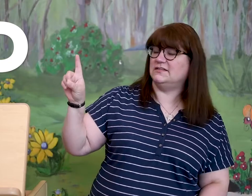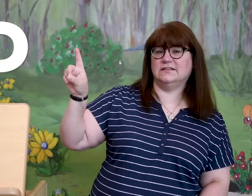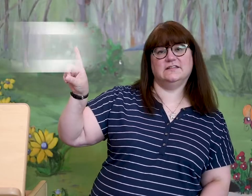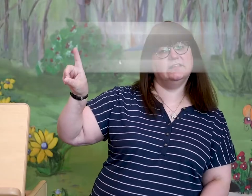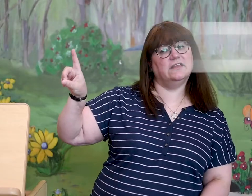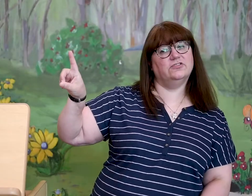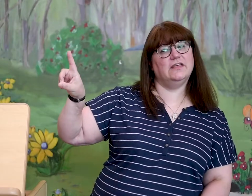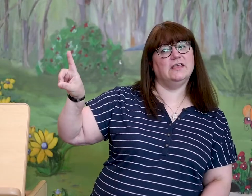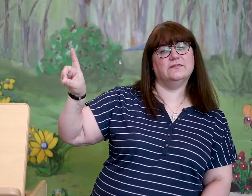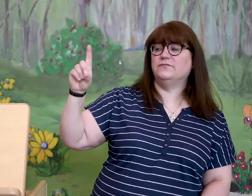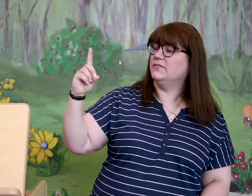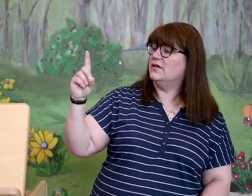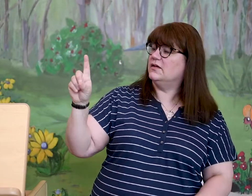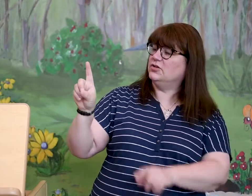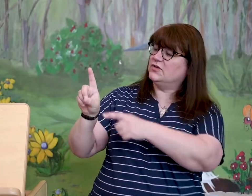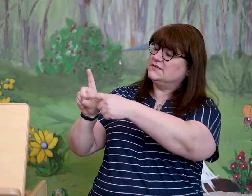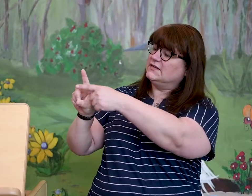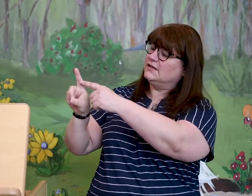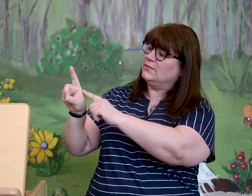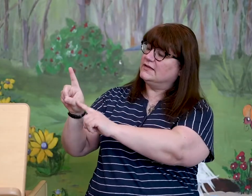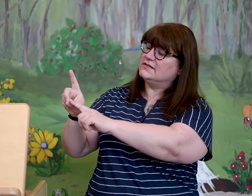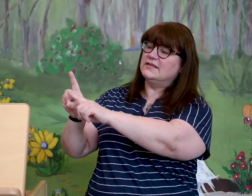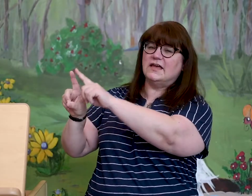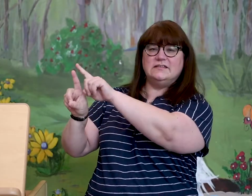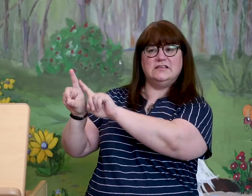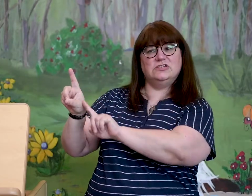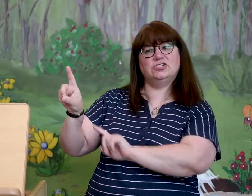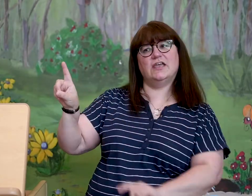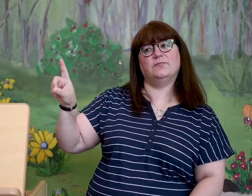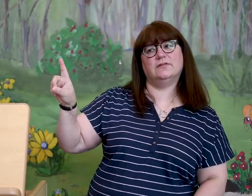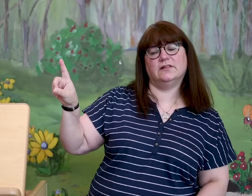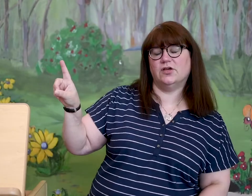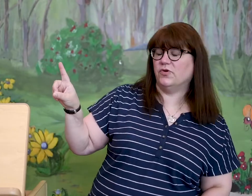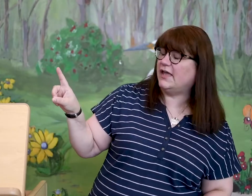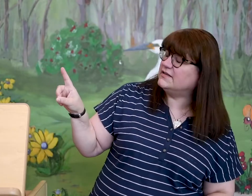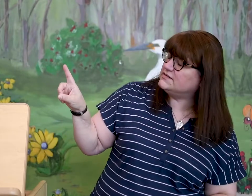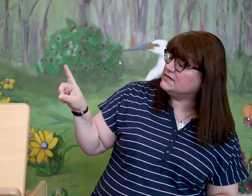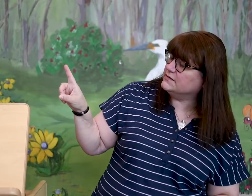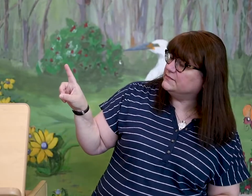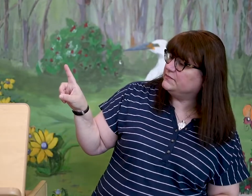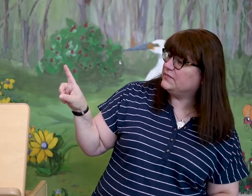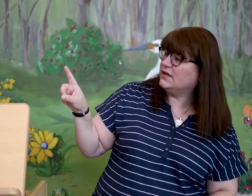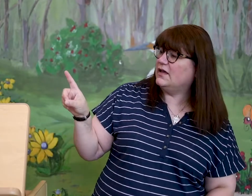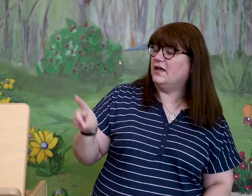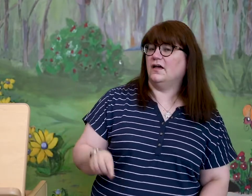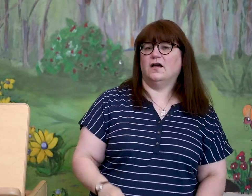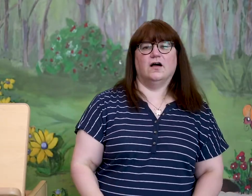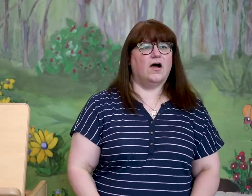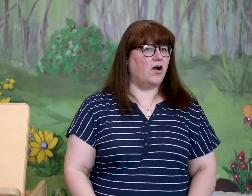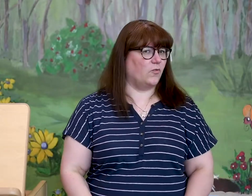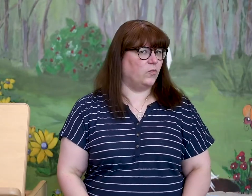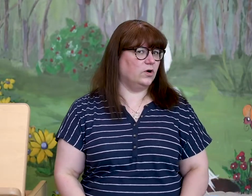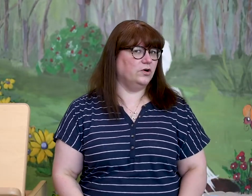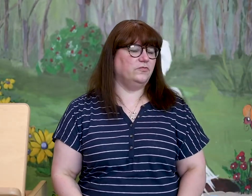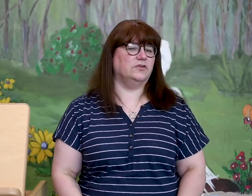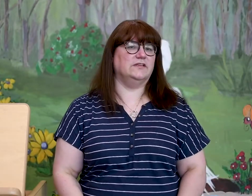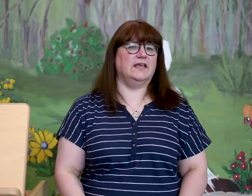is the letter D. You can see it makes a D shape, a lowercase d. Our word for today